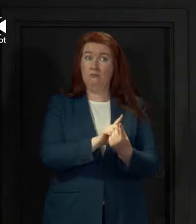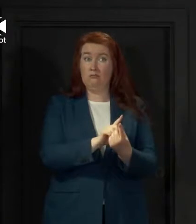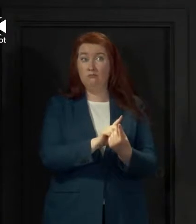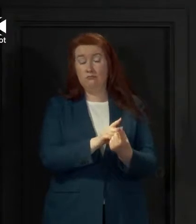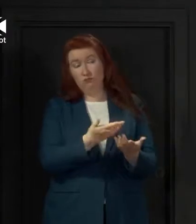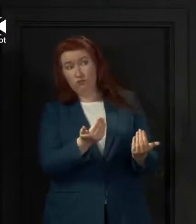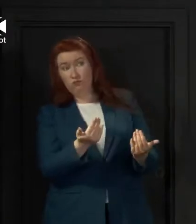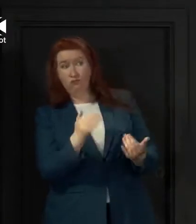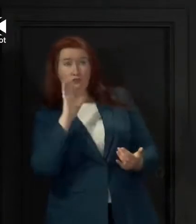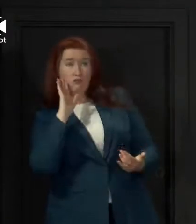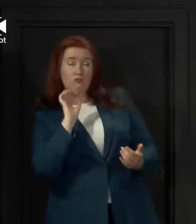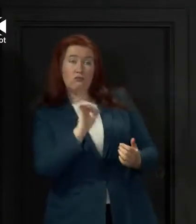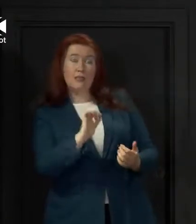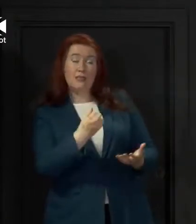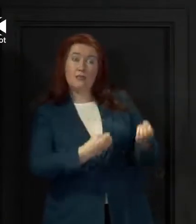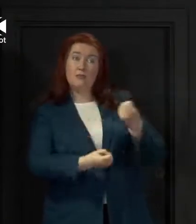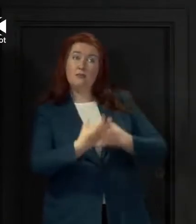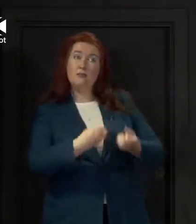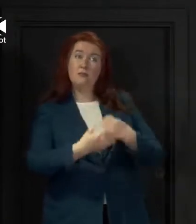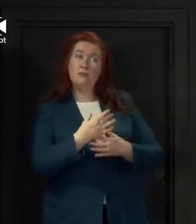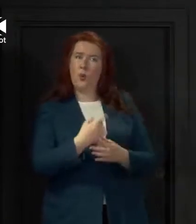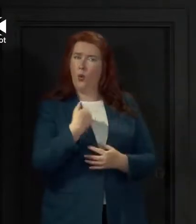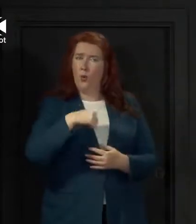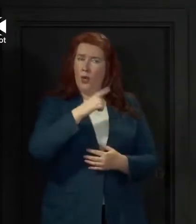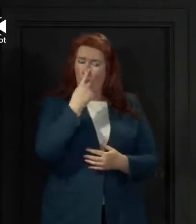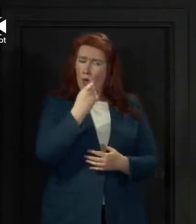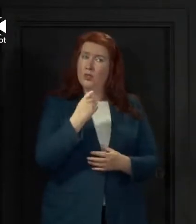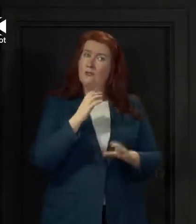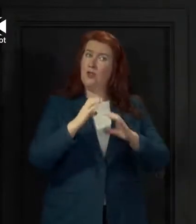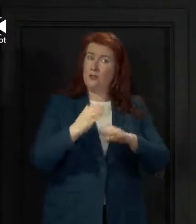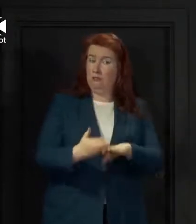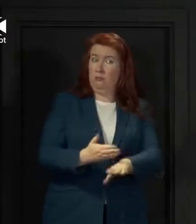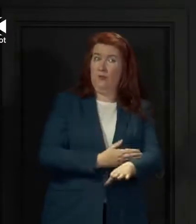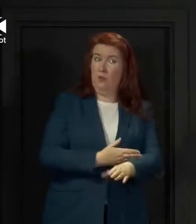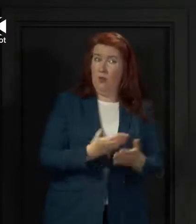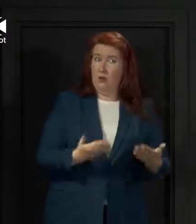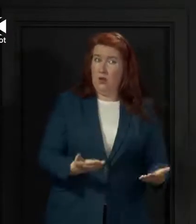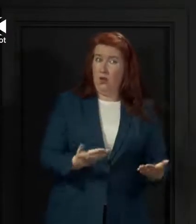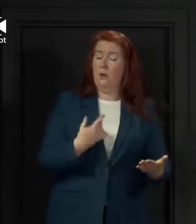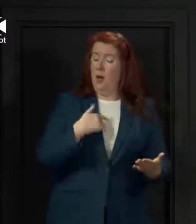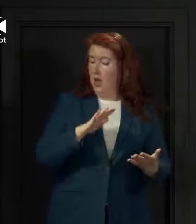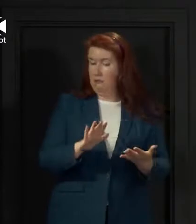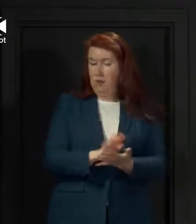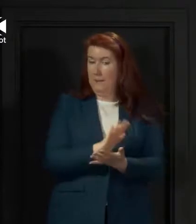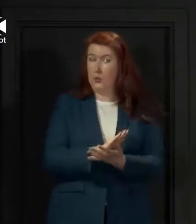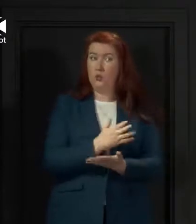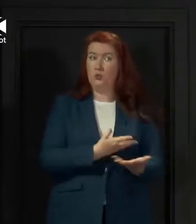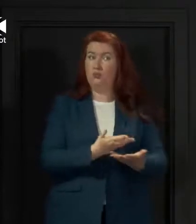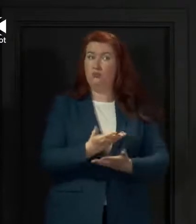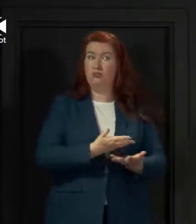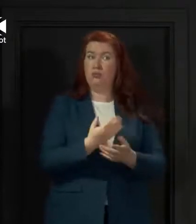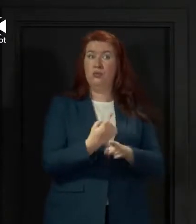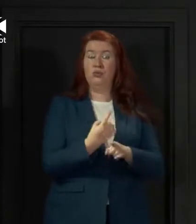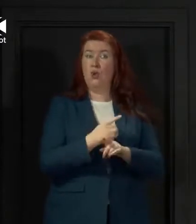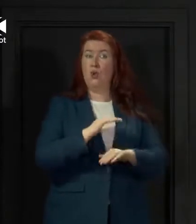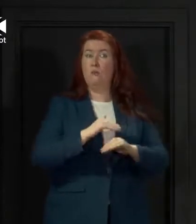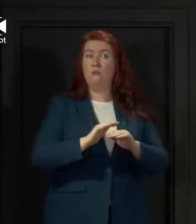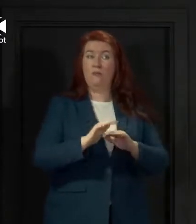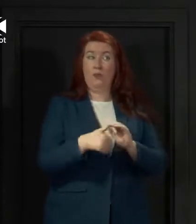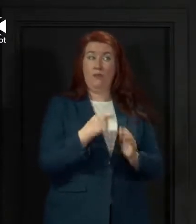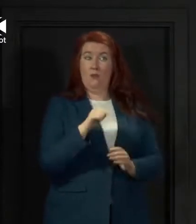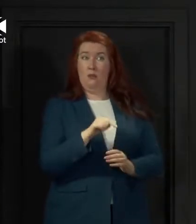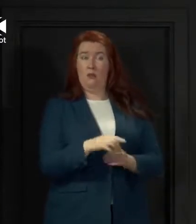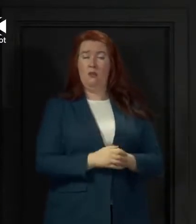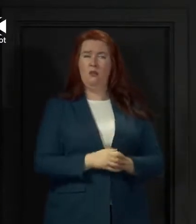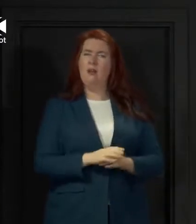got to say. We could have had that conversation before now, but I'd certainly welcome it at this point. I don't believe